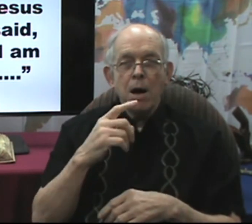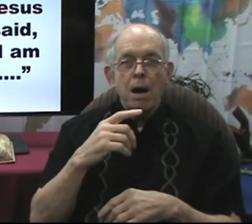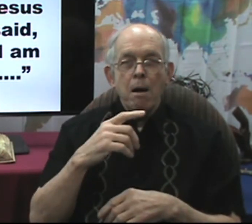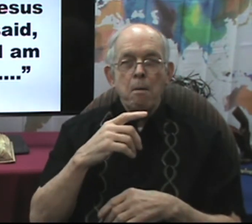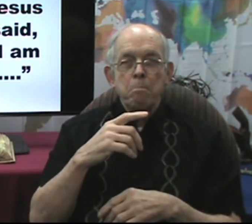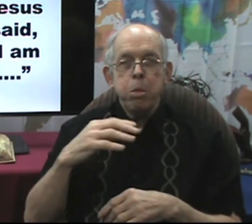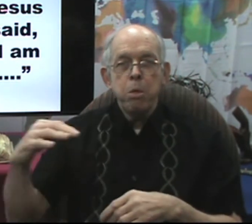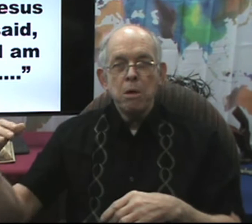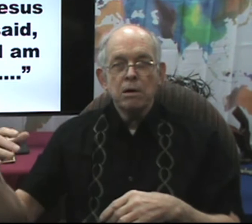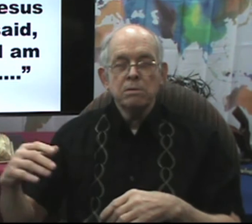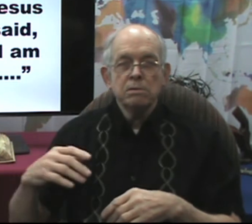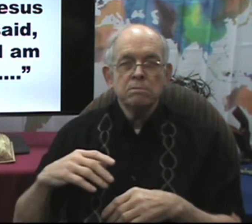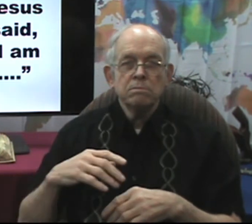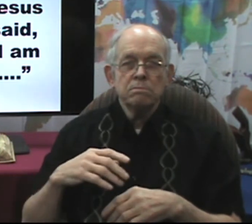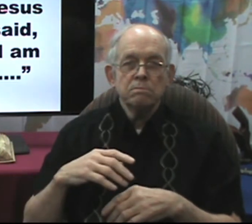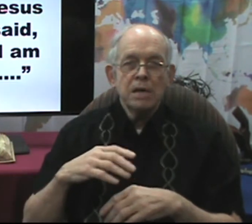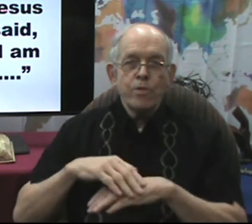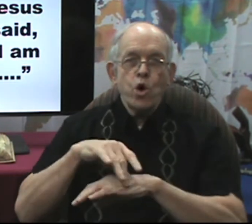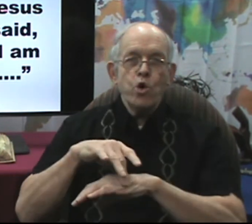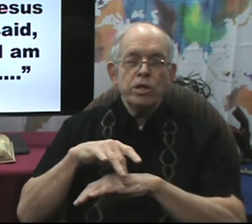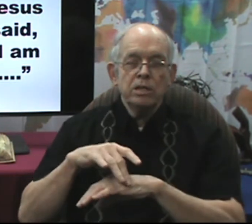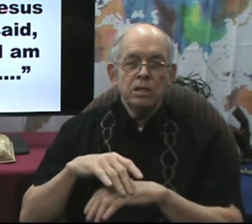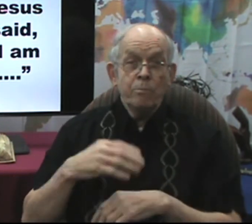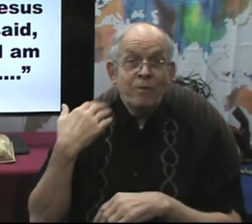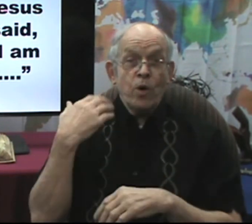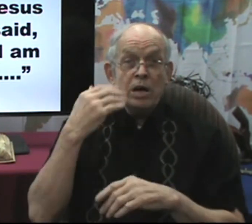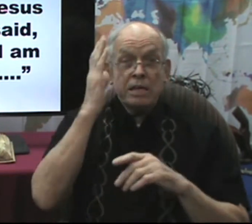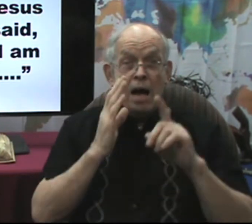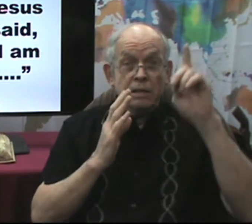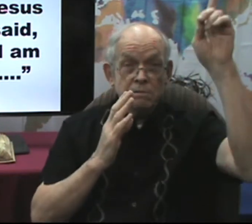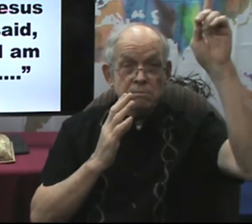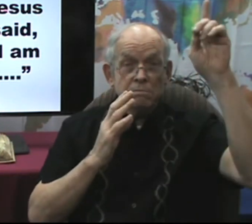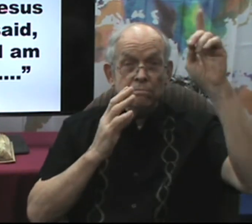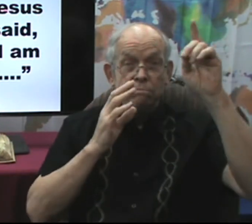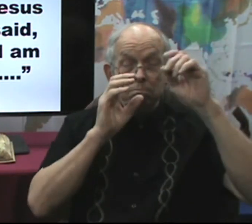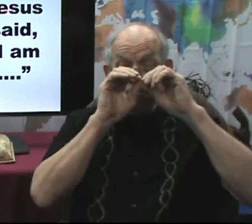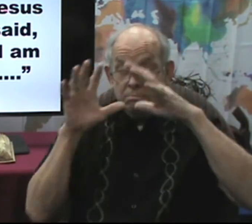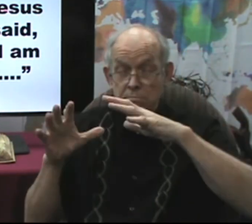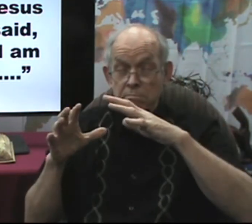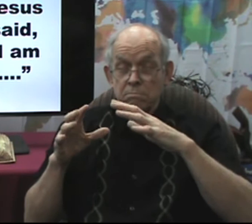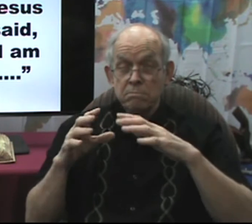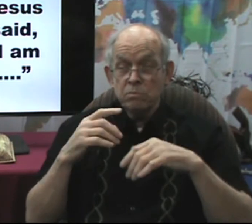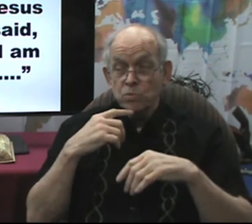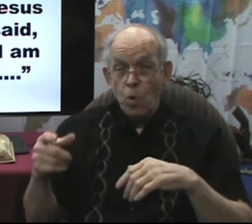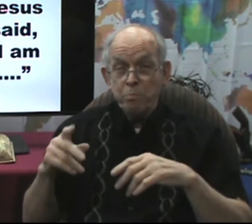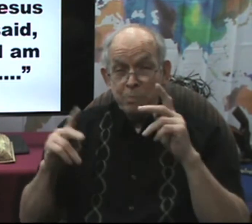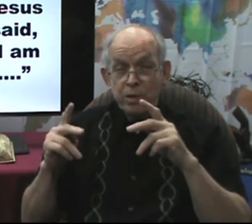other people, God, poor people.